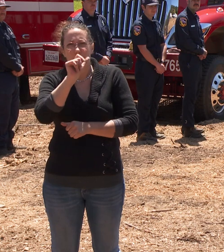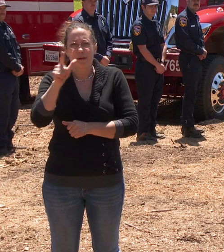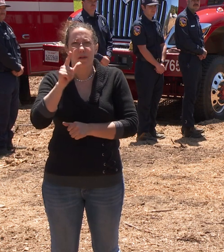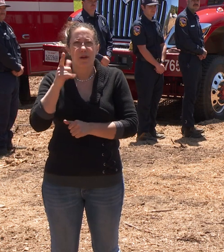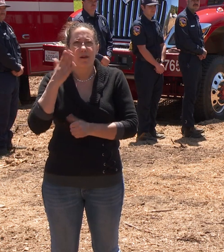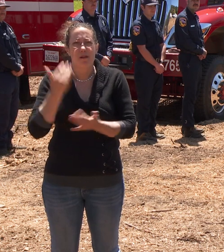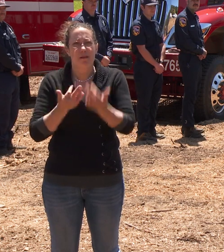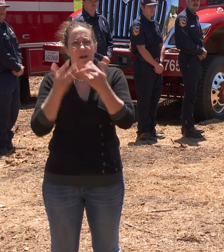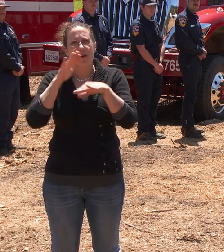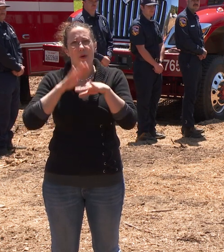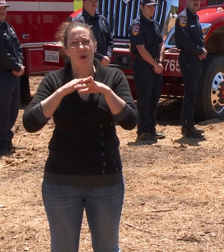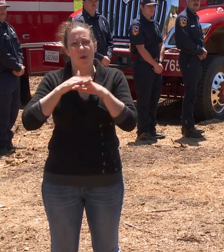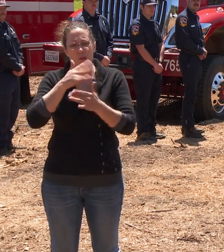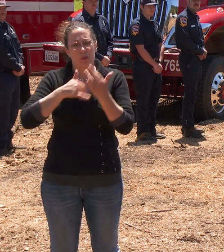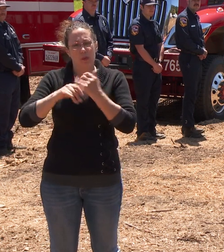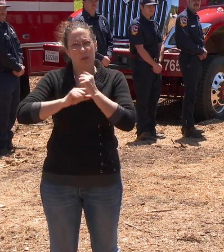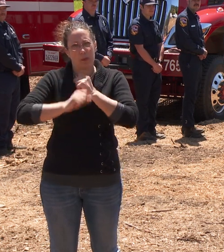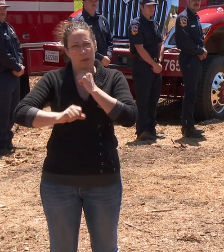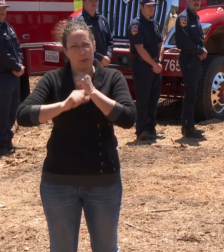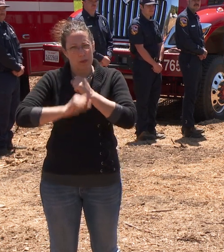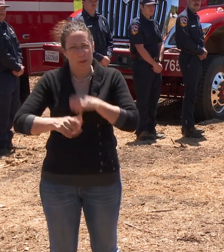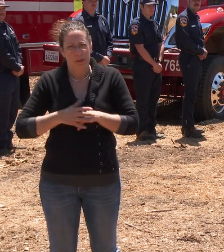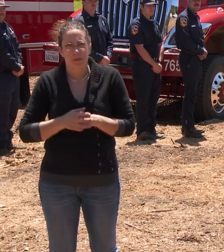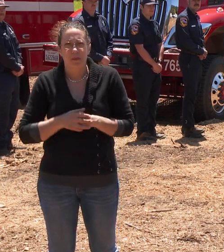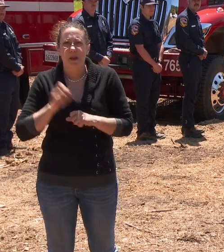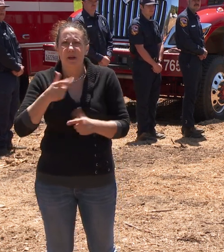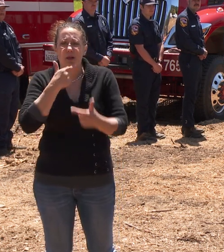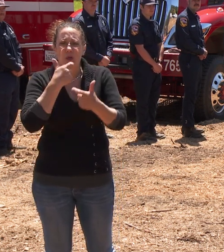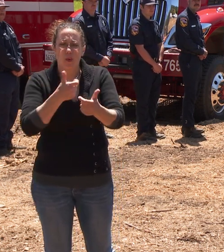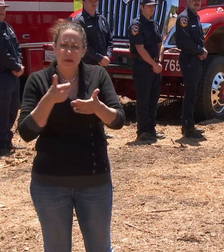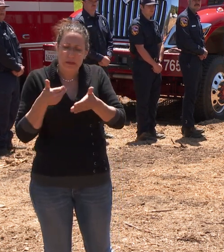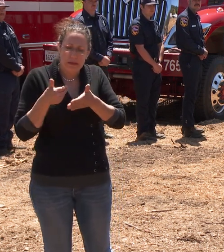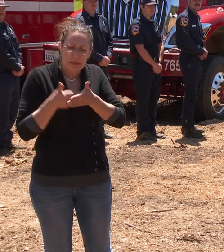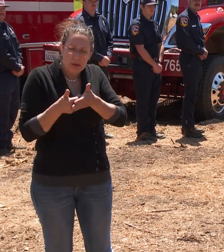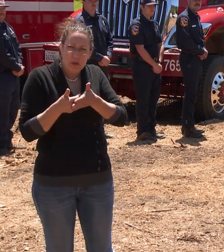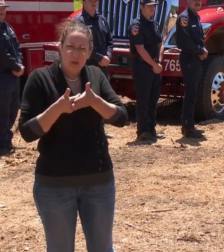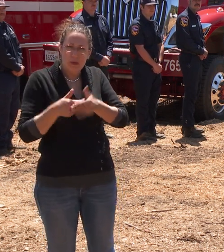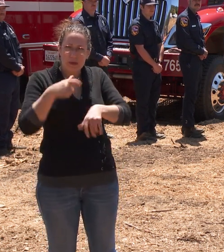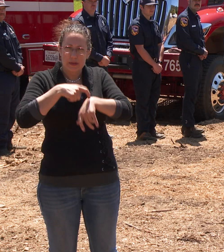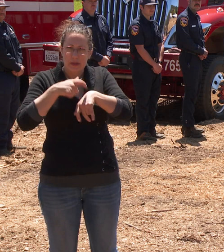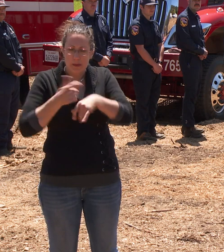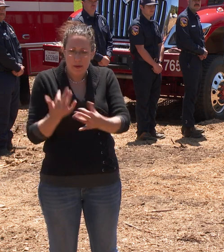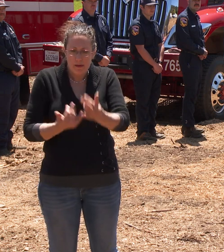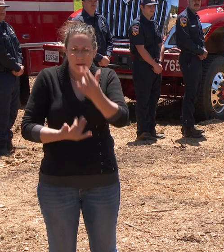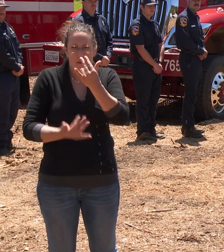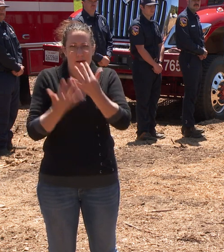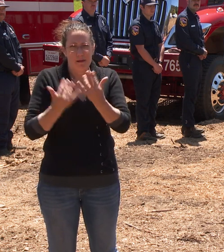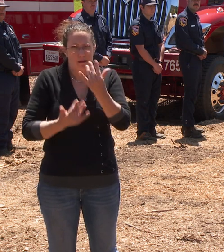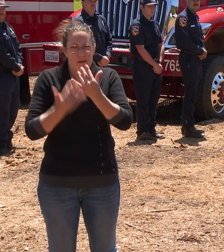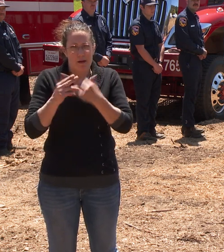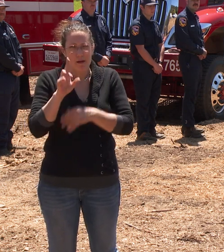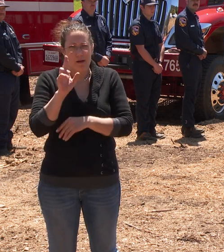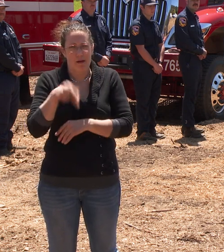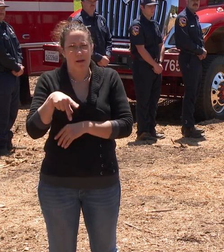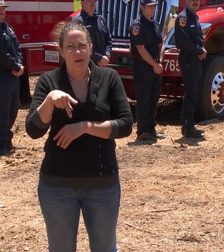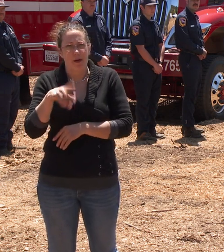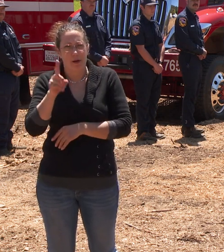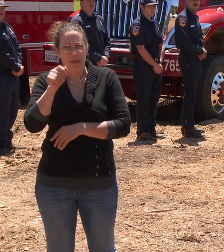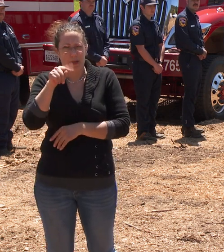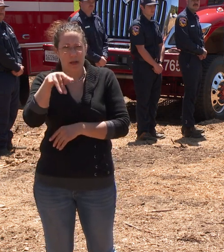platforms. You can watch for near-time real fire updates, provide and receive